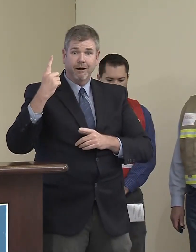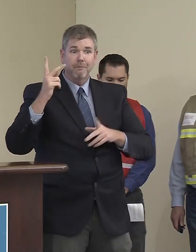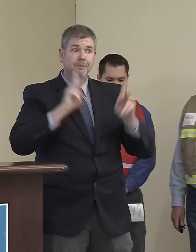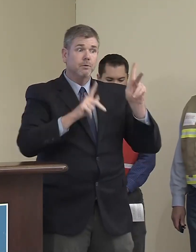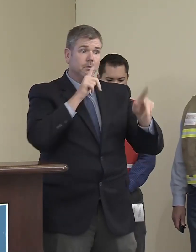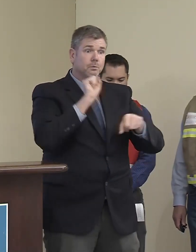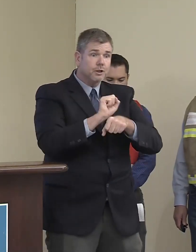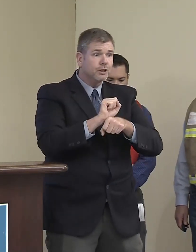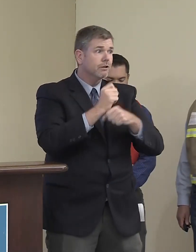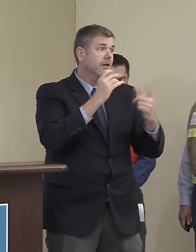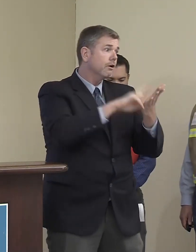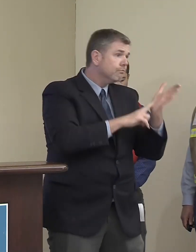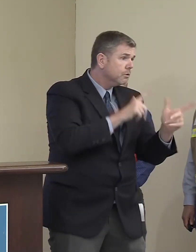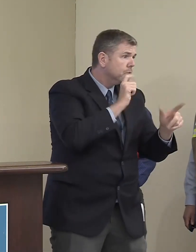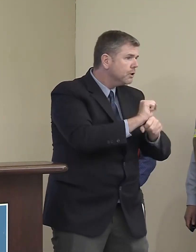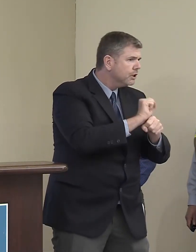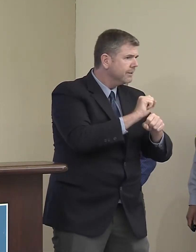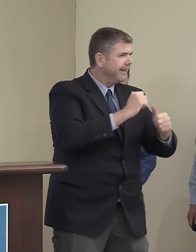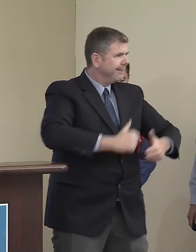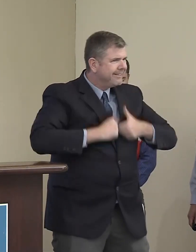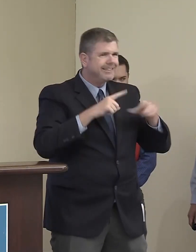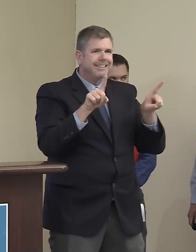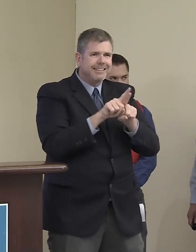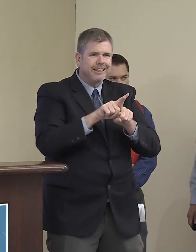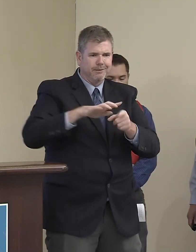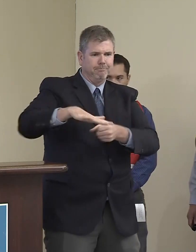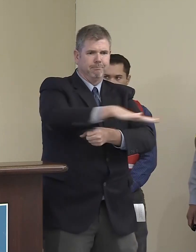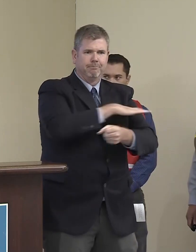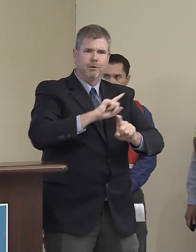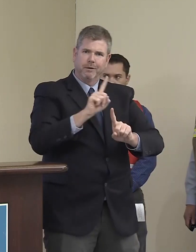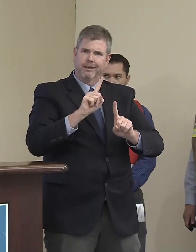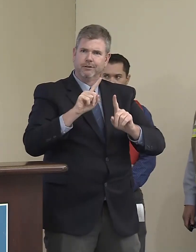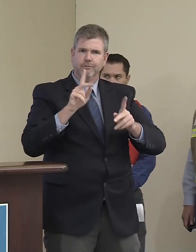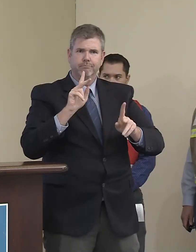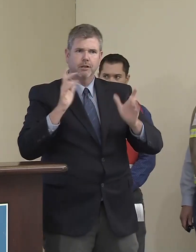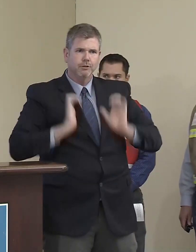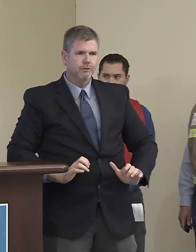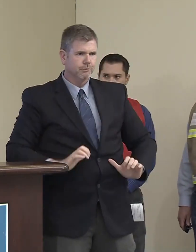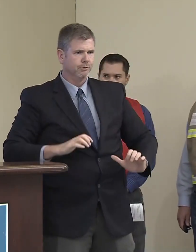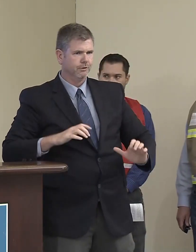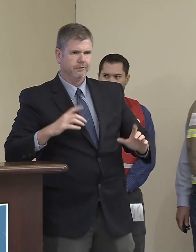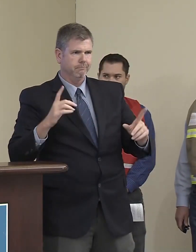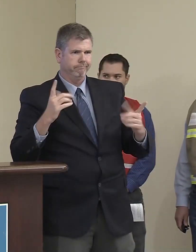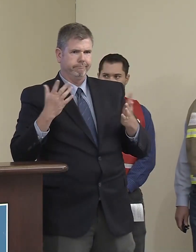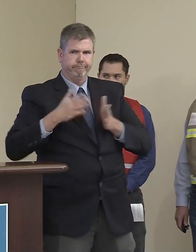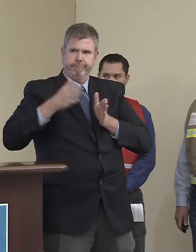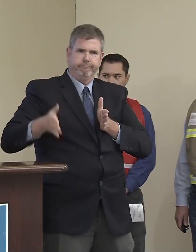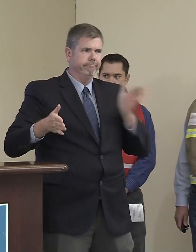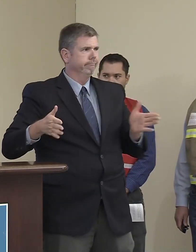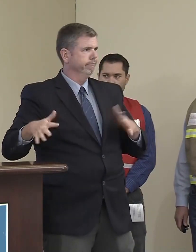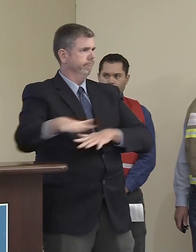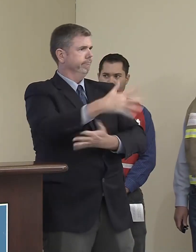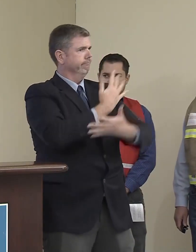shutoffs can make people upset and even angry, but be upset at PG&E. Don't take it out on the people that are trying to help you. you.